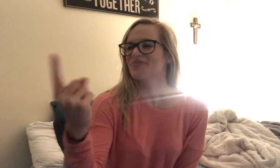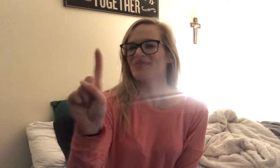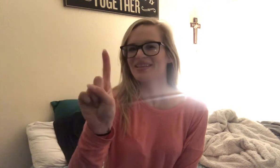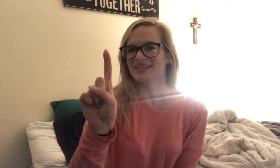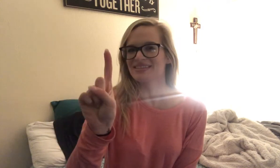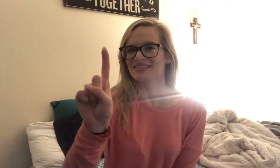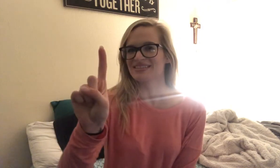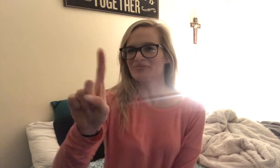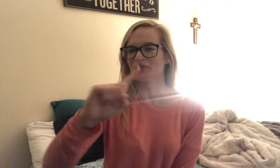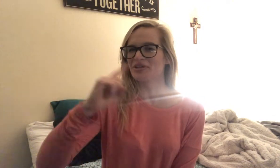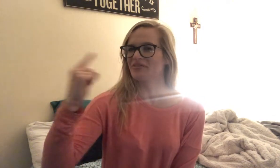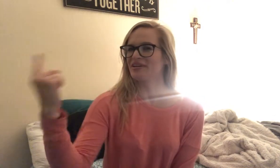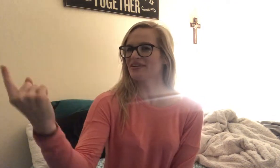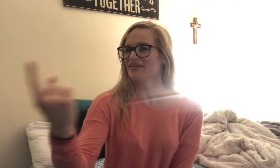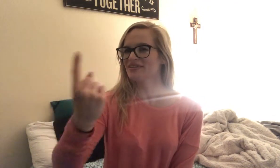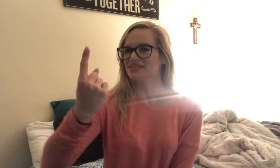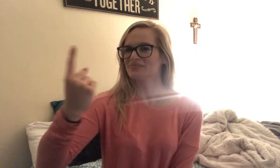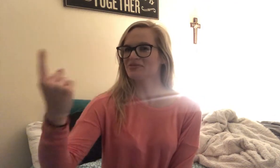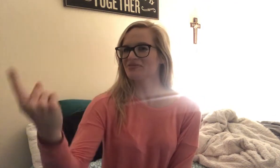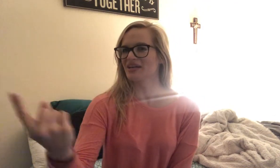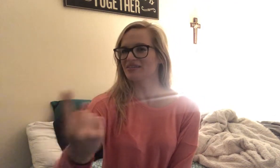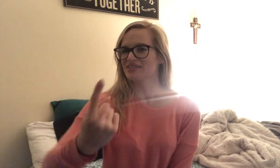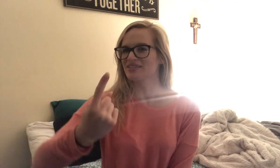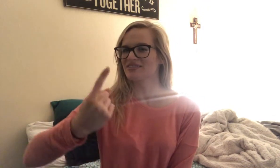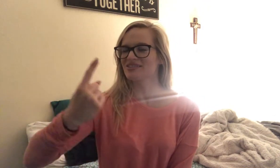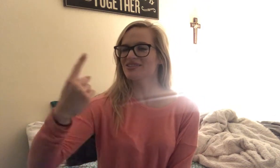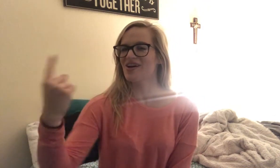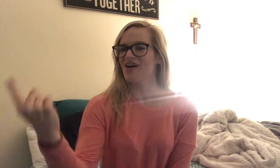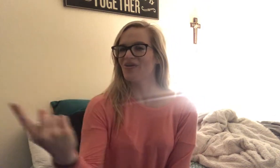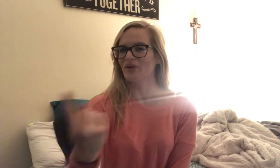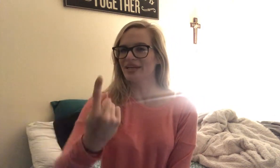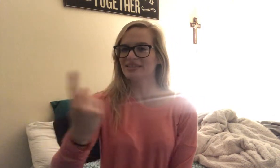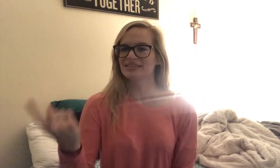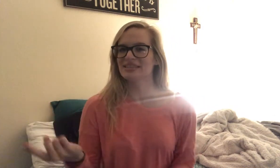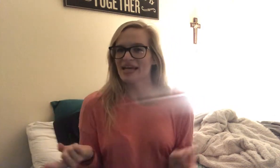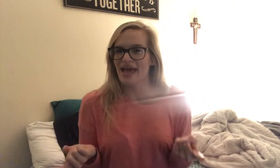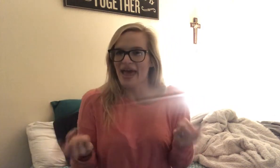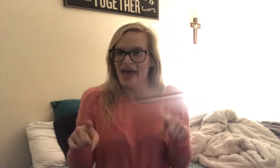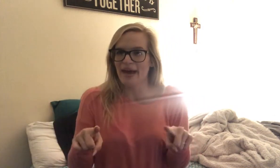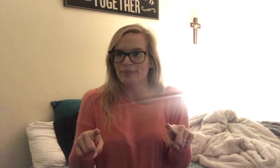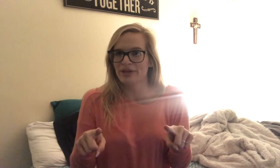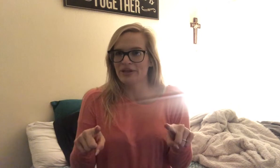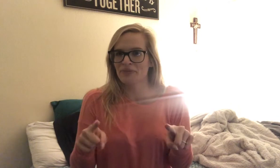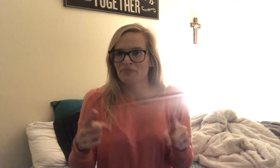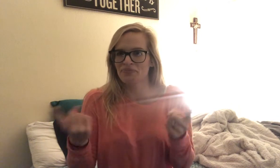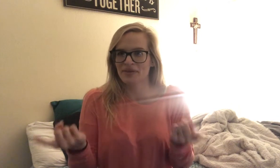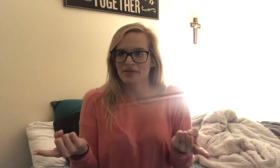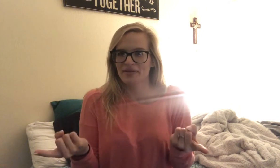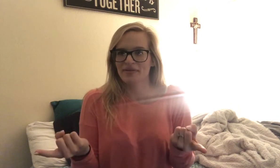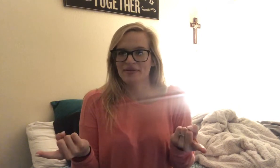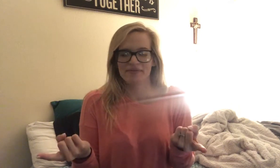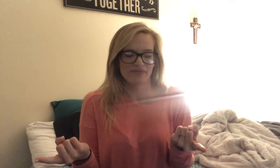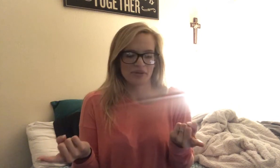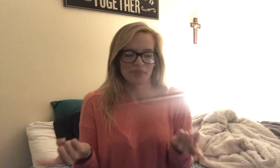This is your pointer finger. Just move around in circles. Always. Happen. Flip.